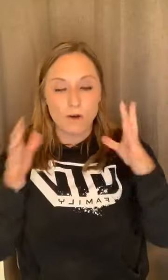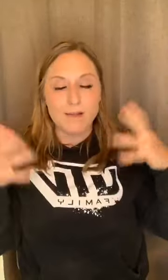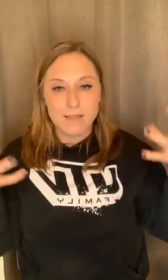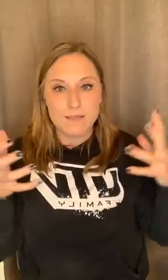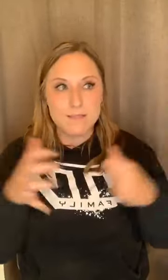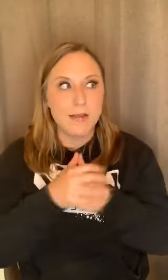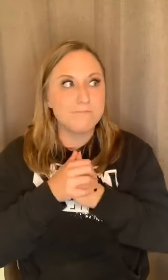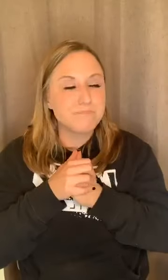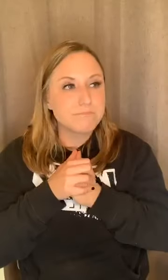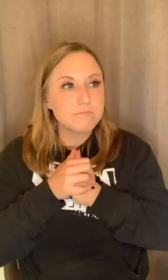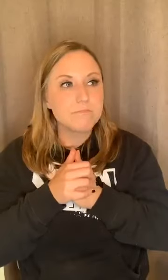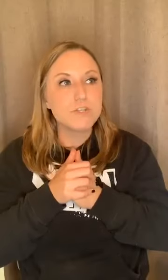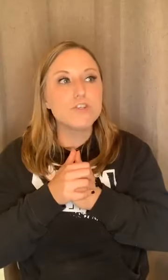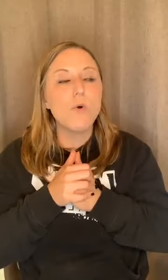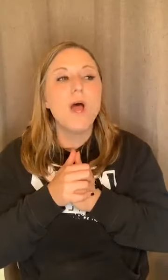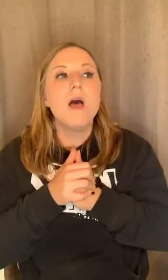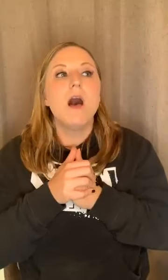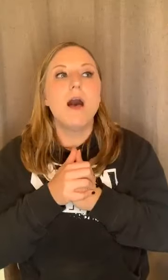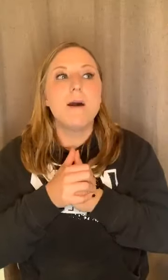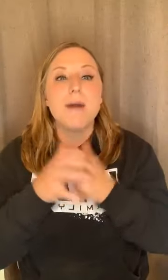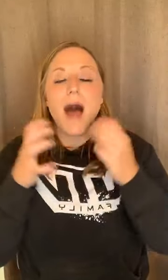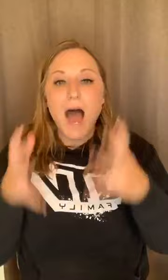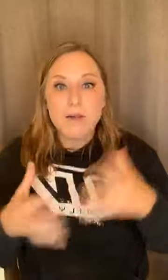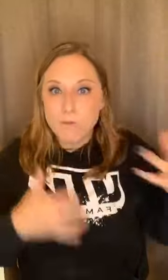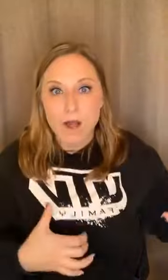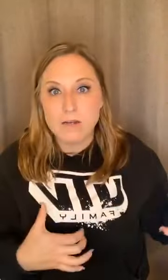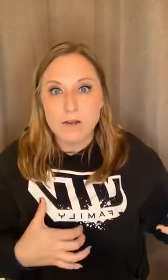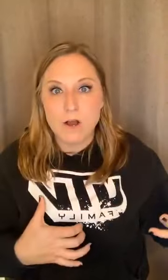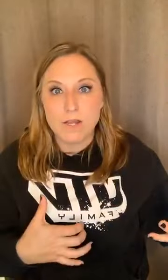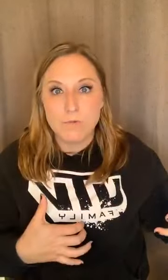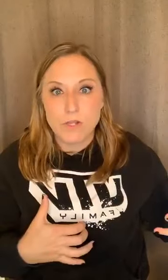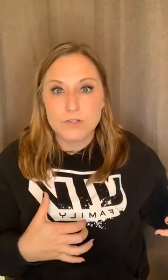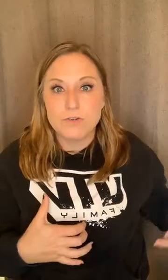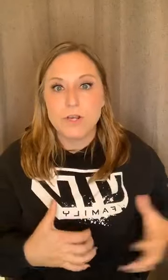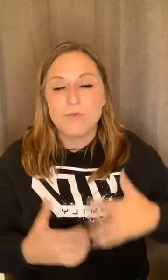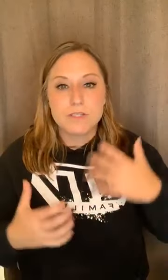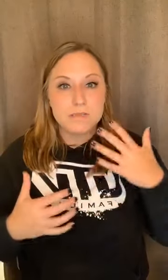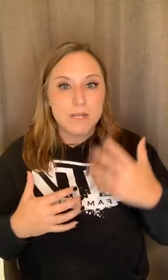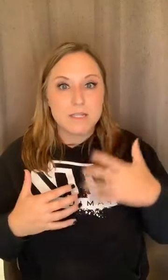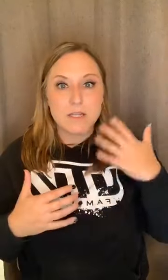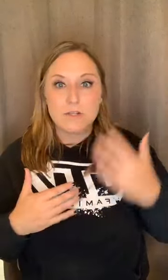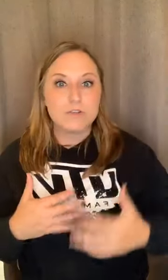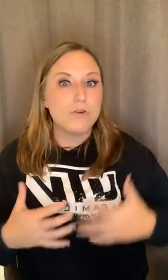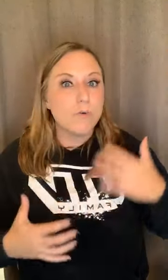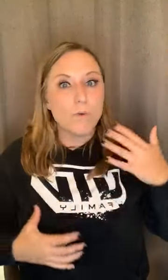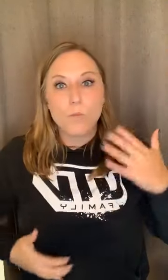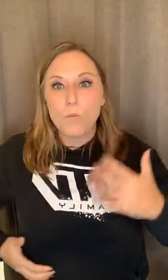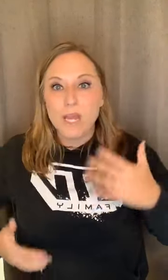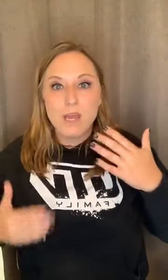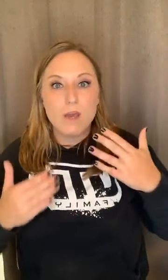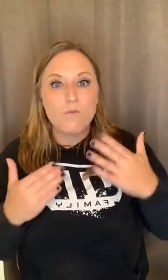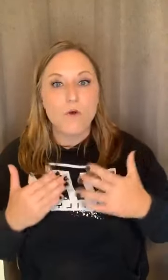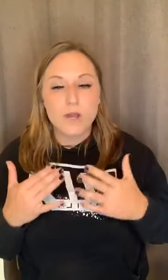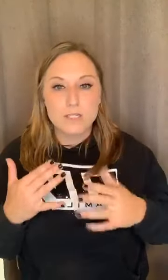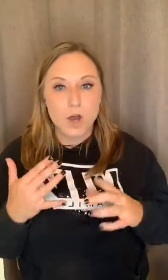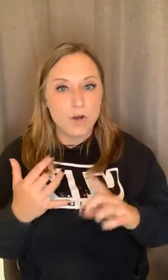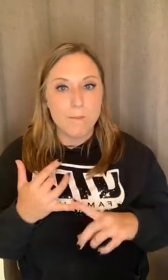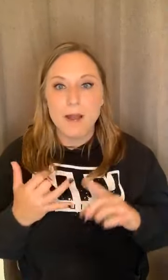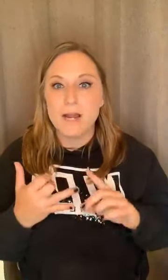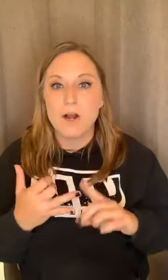in this time. So, um, I run an online wellness studio. This is basically a studio where we focus on our mind, our